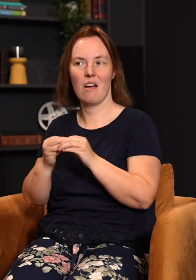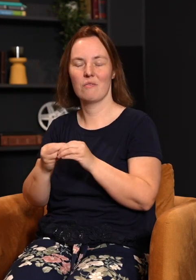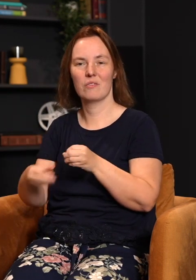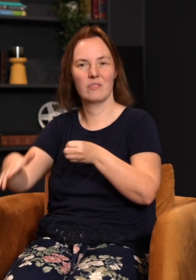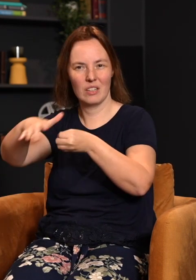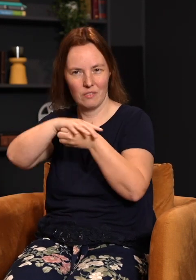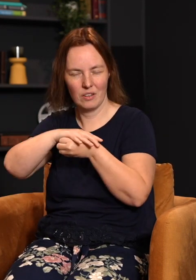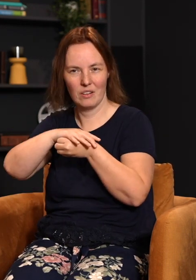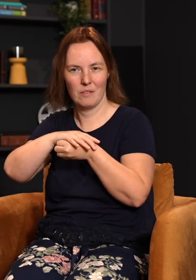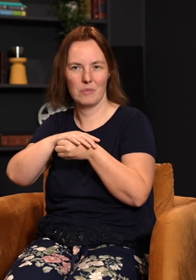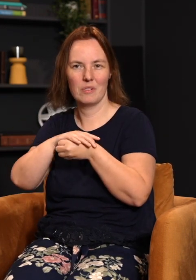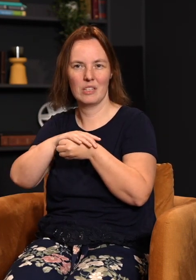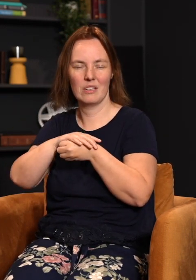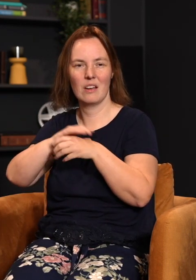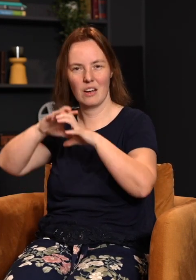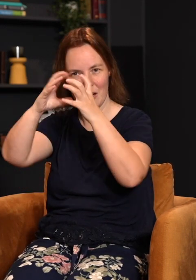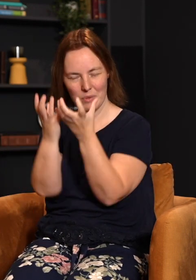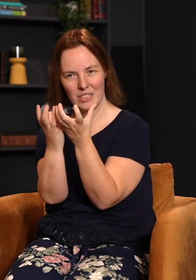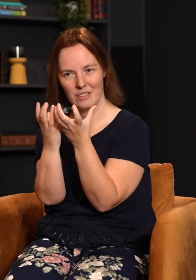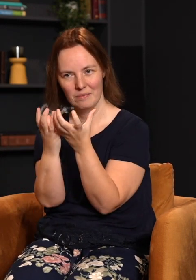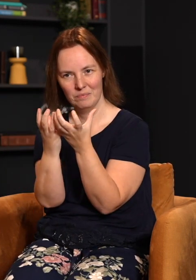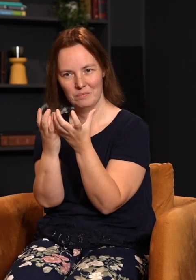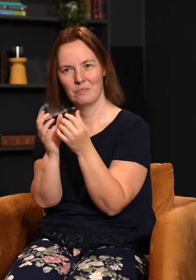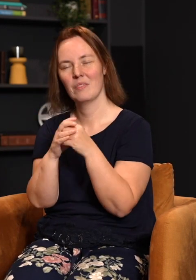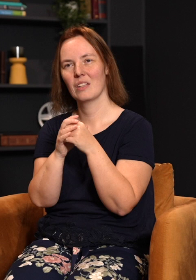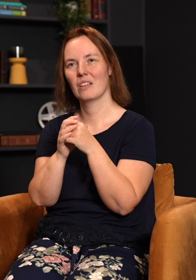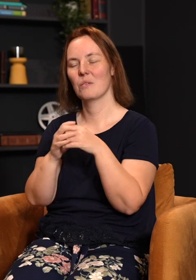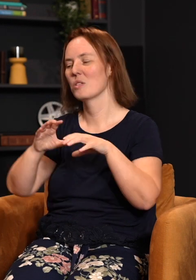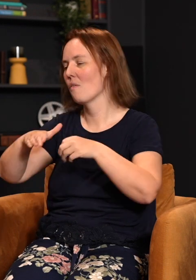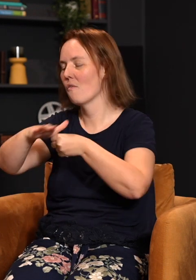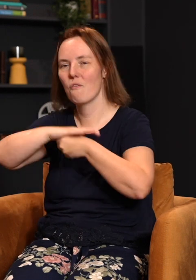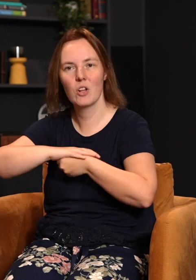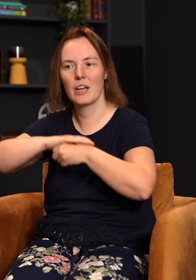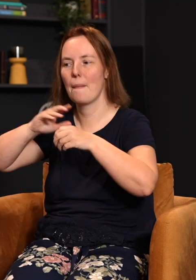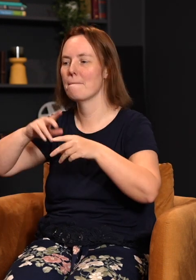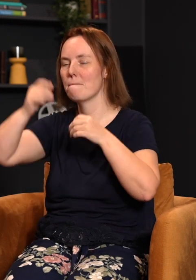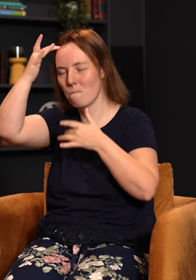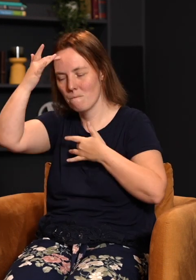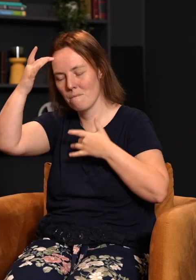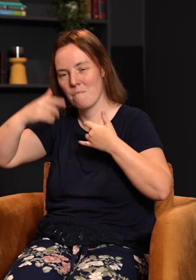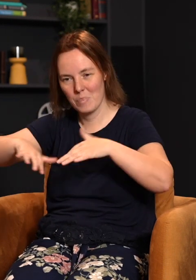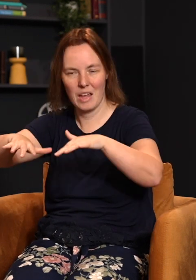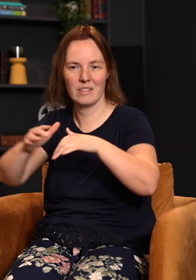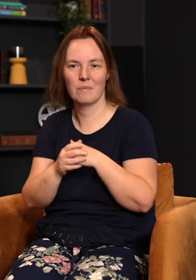God was saying is that Egypt rather did not just have plagues, but it was completely plagued. nothing left to plague. Like there was nothing left to plague.